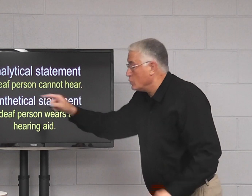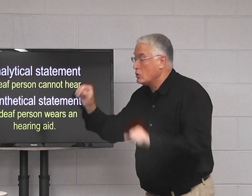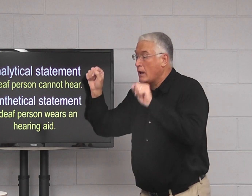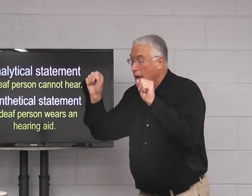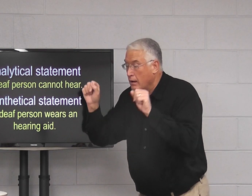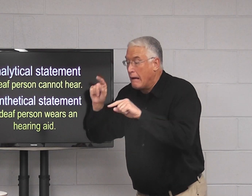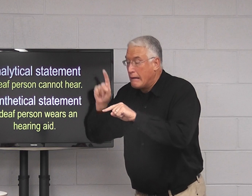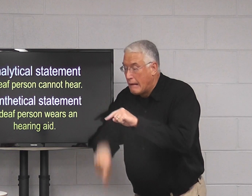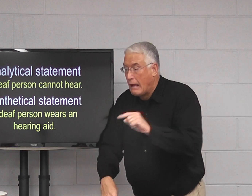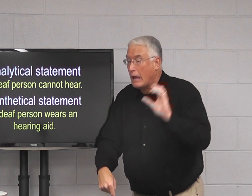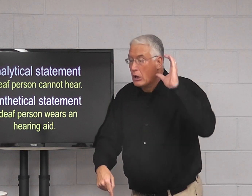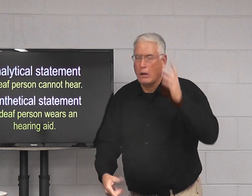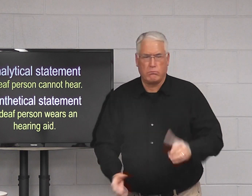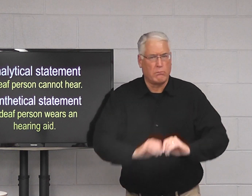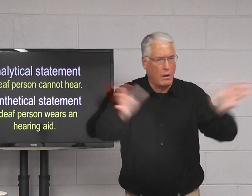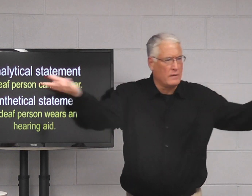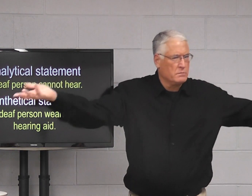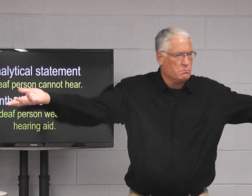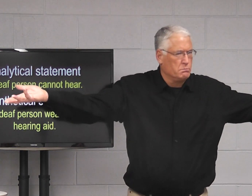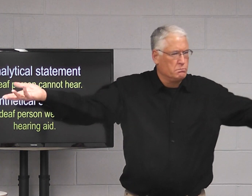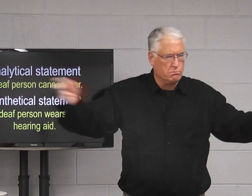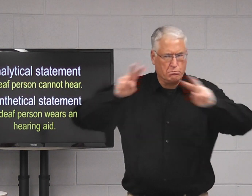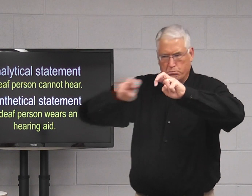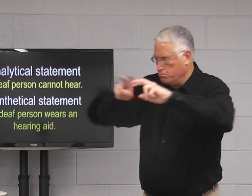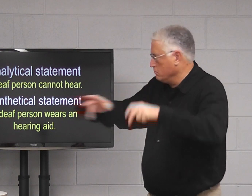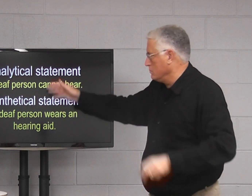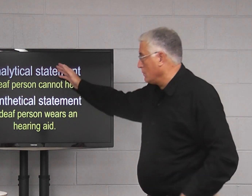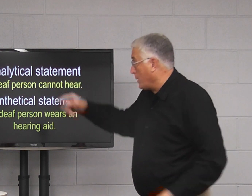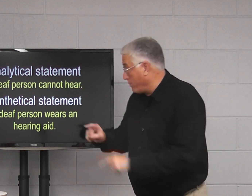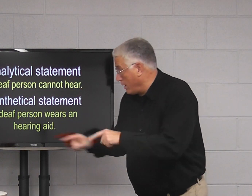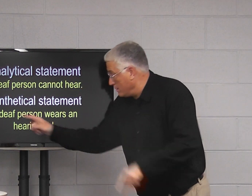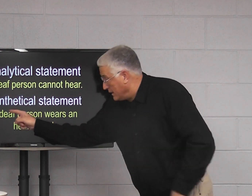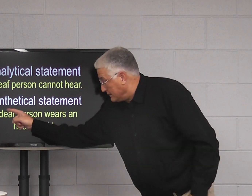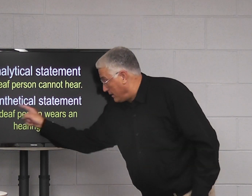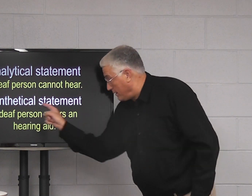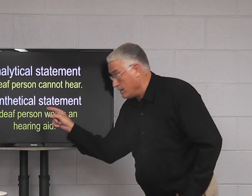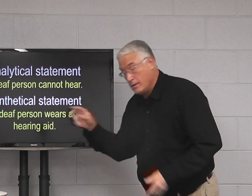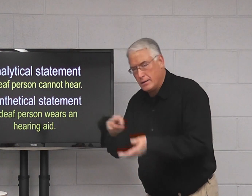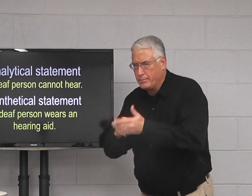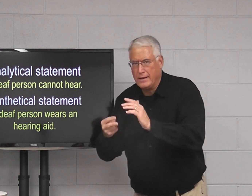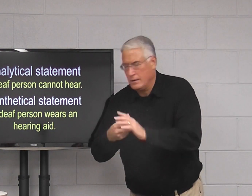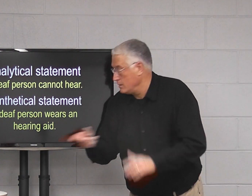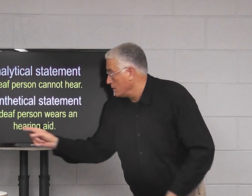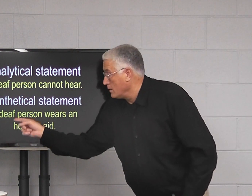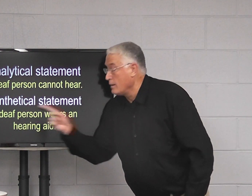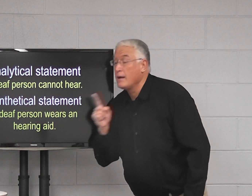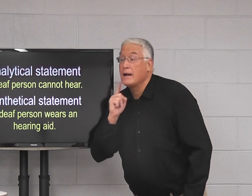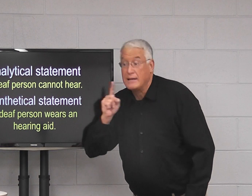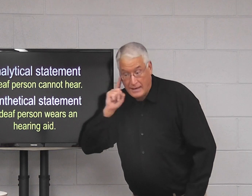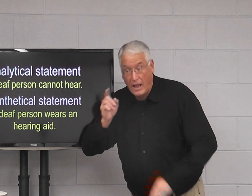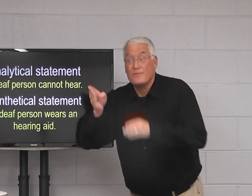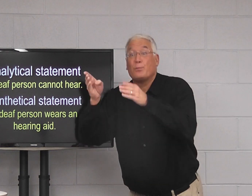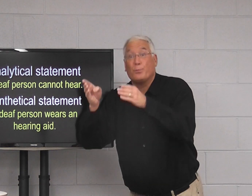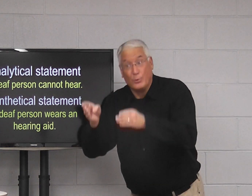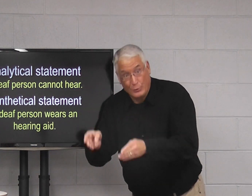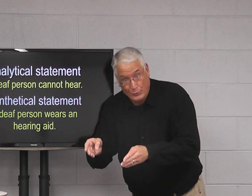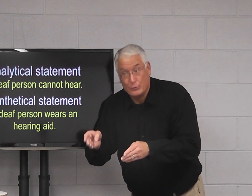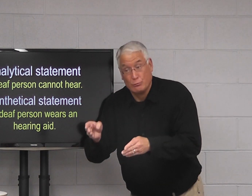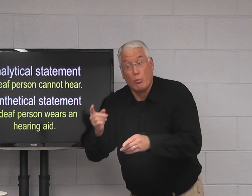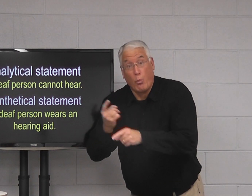a deaf patient, I mean a deaf person cannot hear. But this synthetical means a deaf person